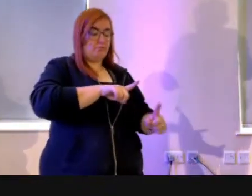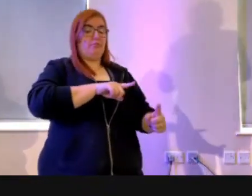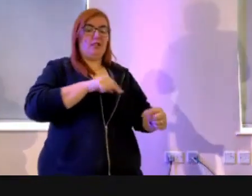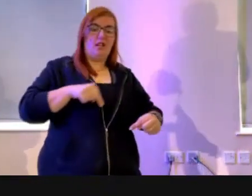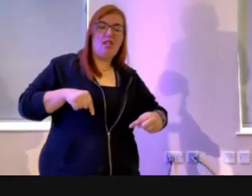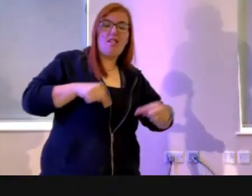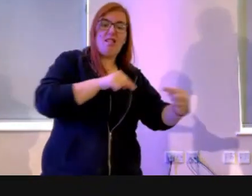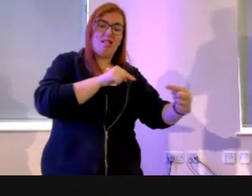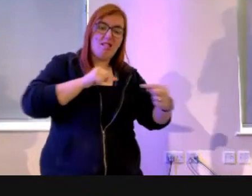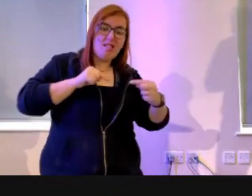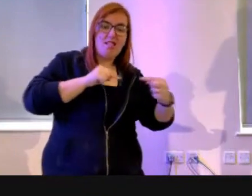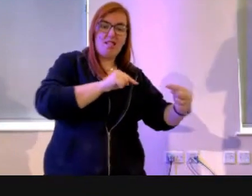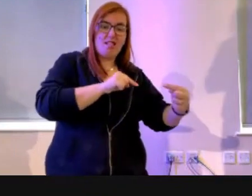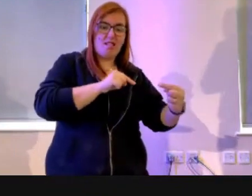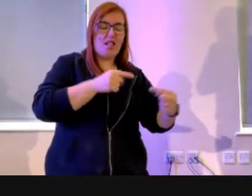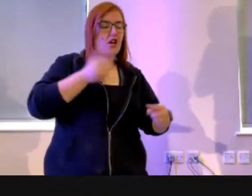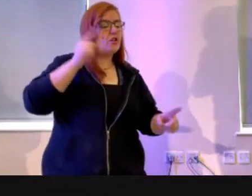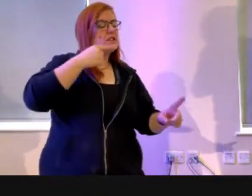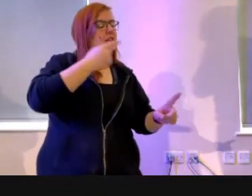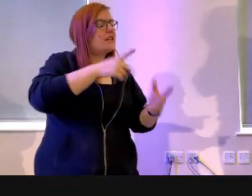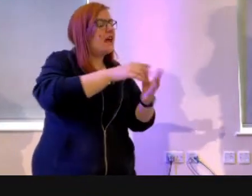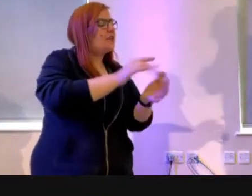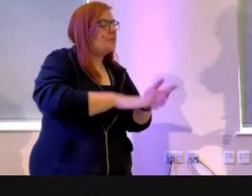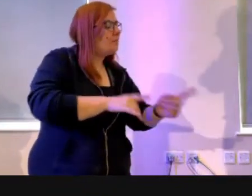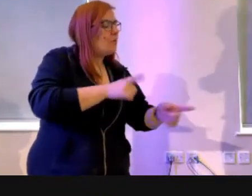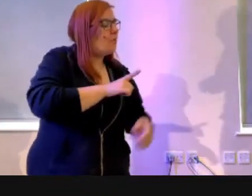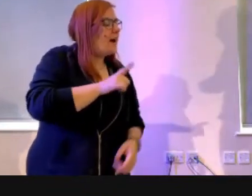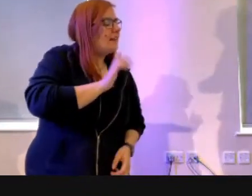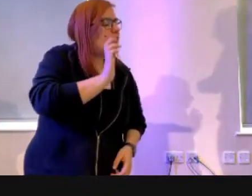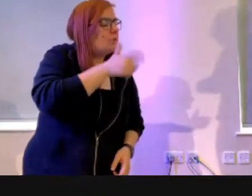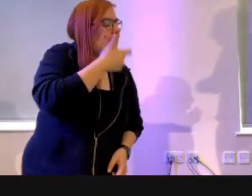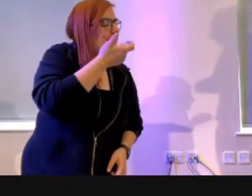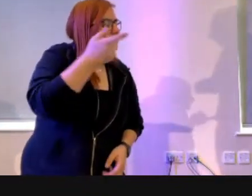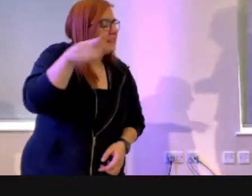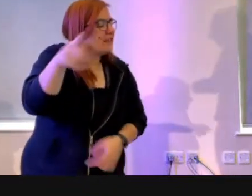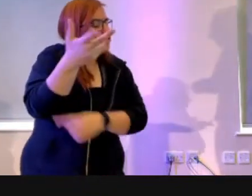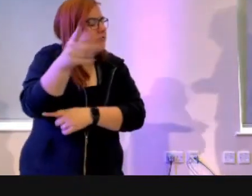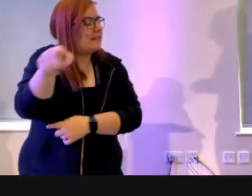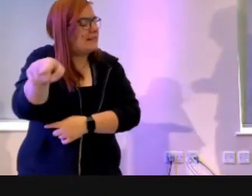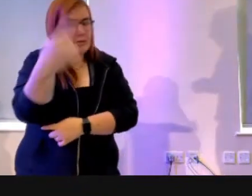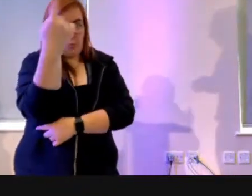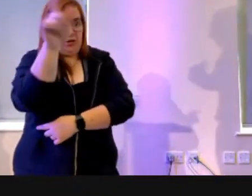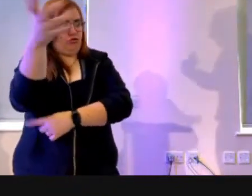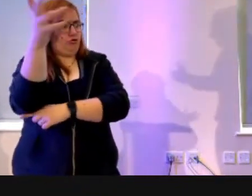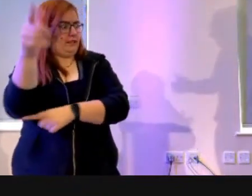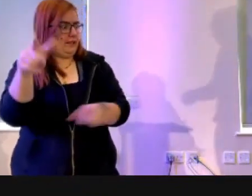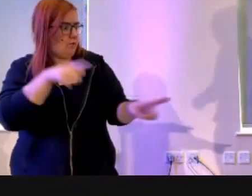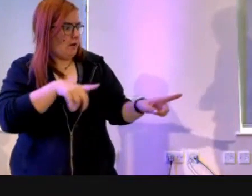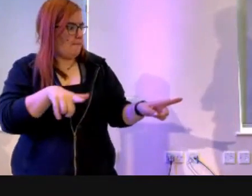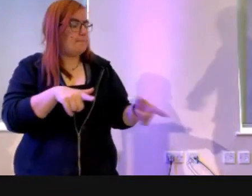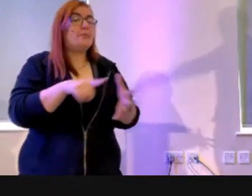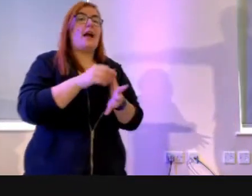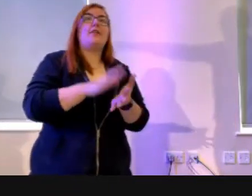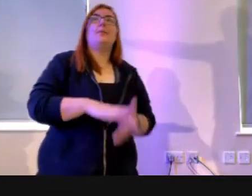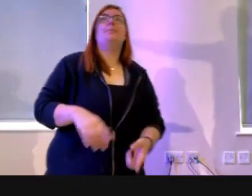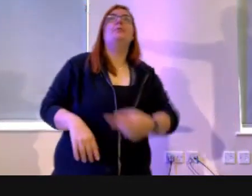God says to Adam, why did you eat from the tree I told you not to do? And what does Adam say? It was her.